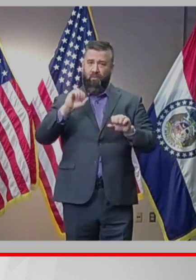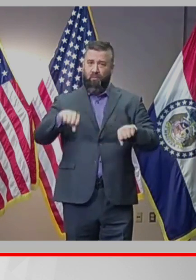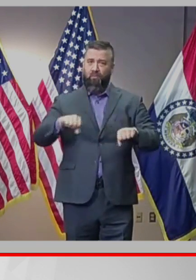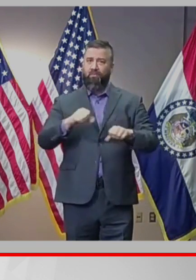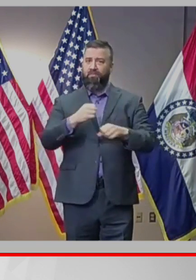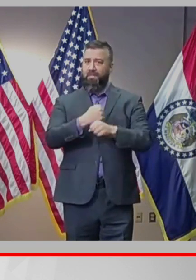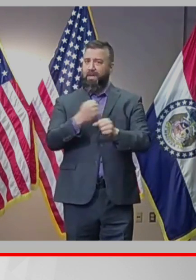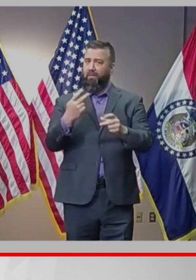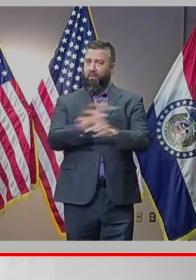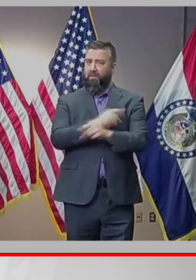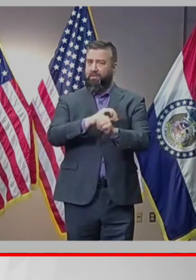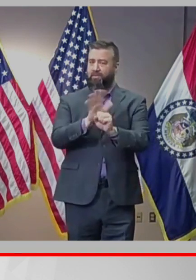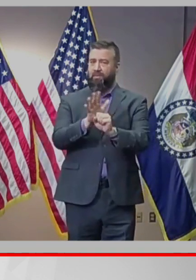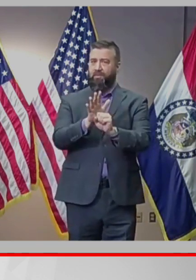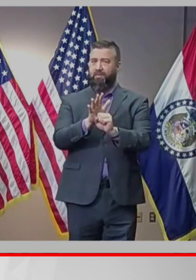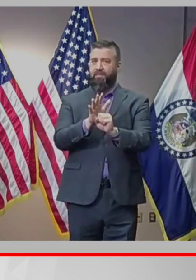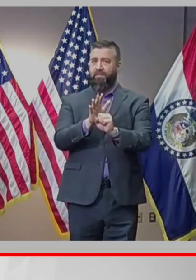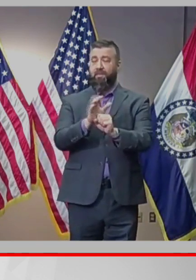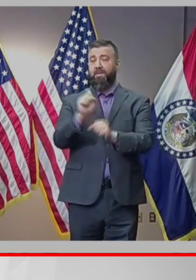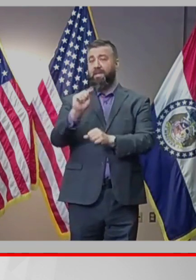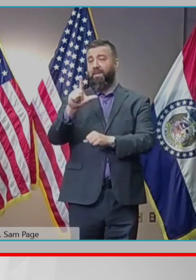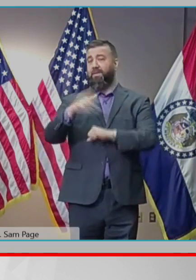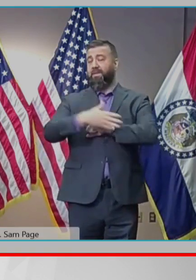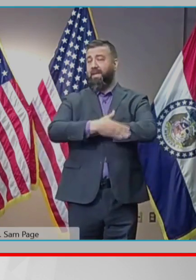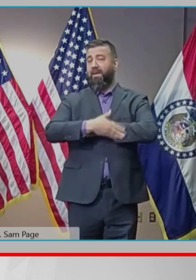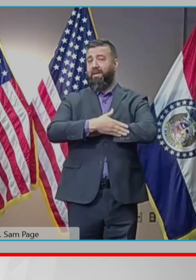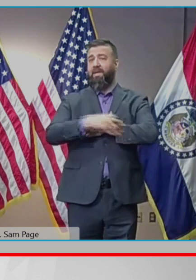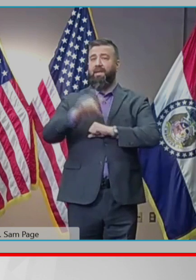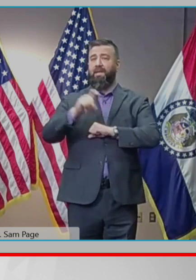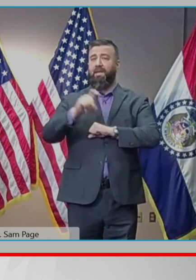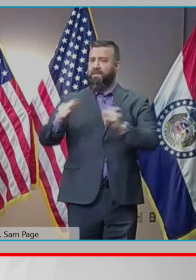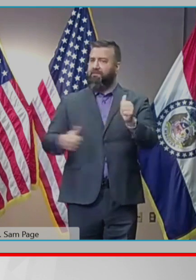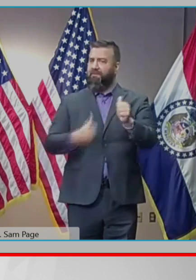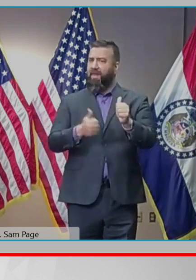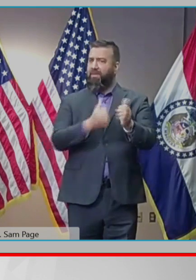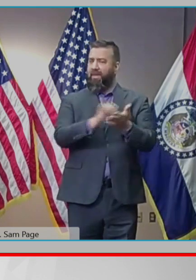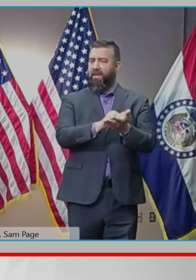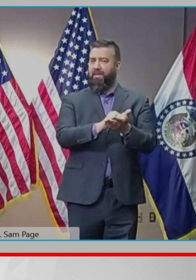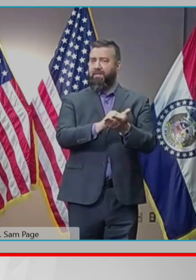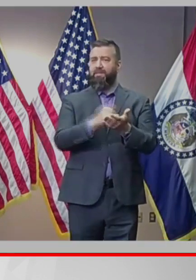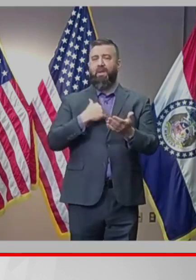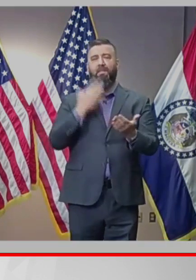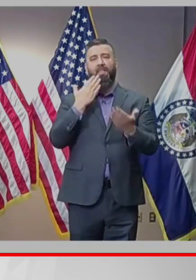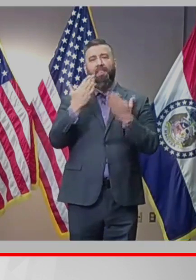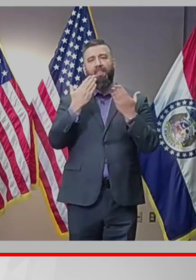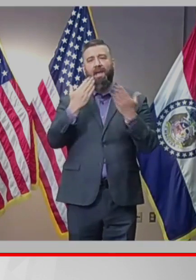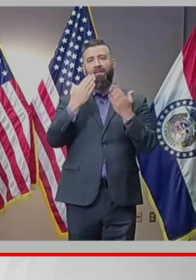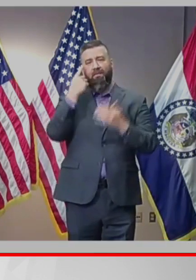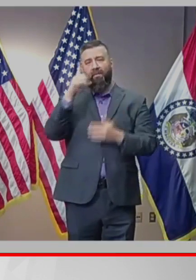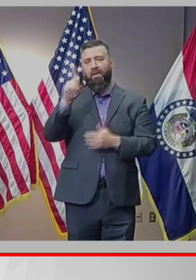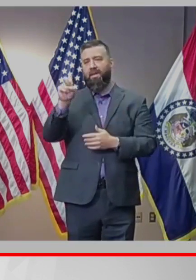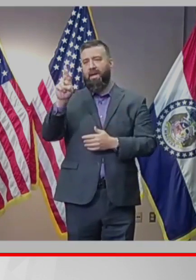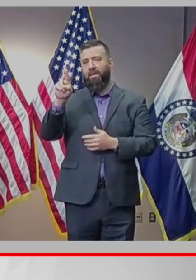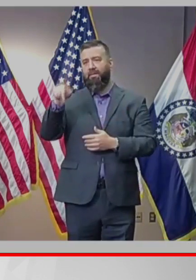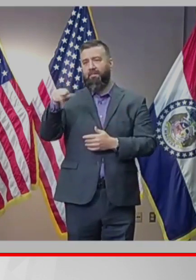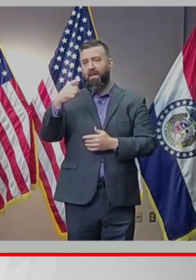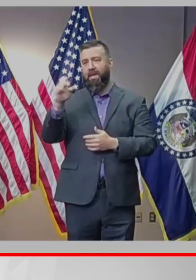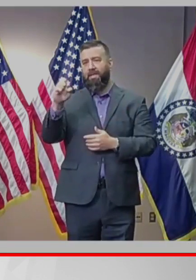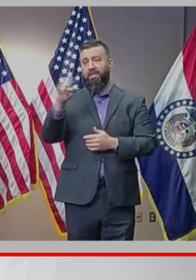economic crisis. St. Louis County needs to follow suit. And so I'm thankful for Dr. Page and for the council